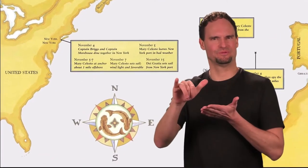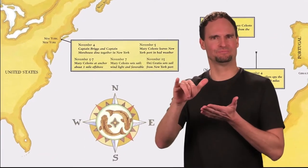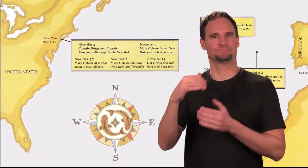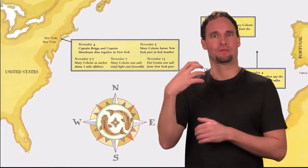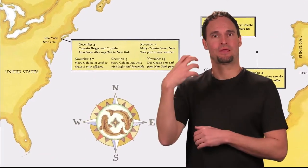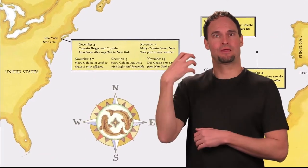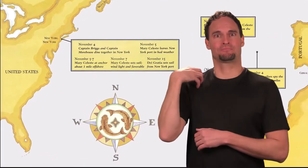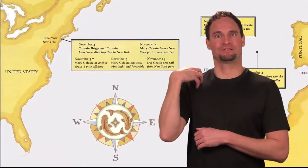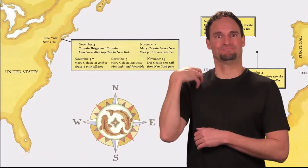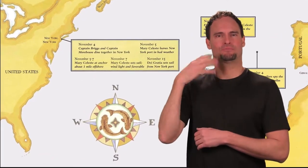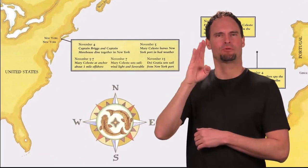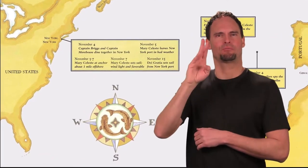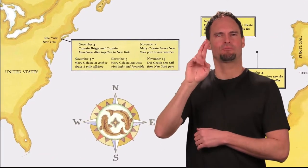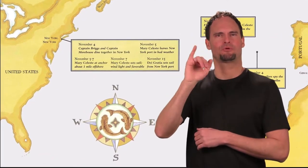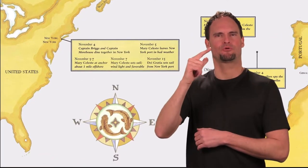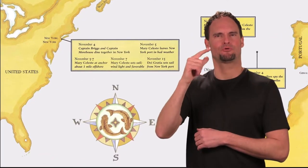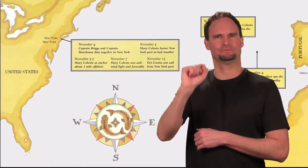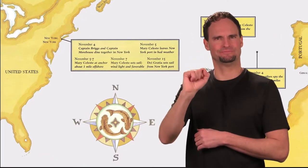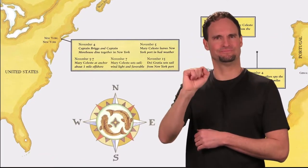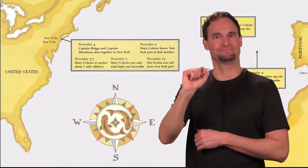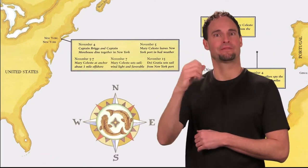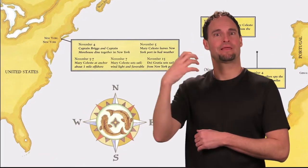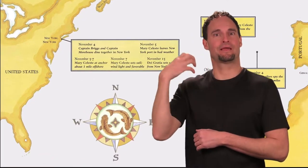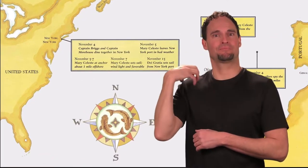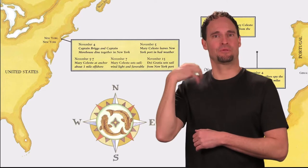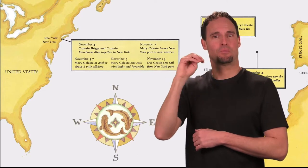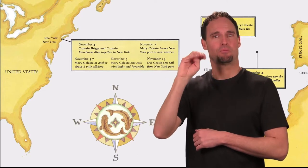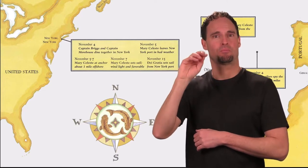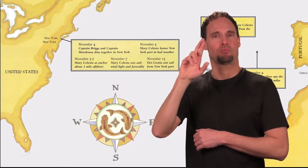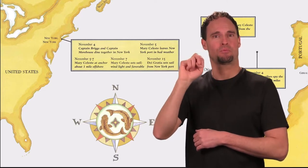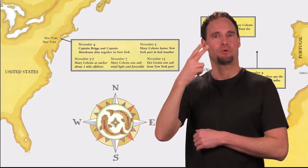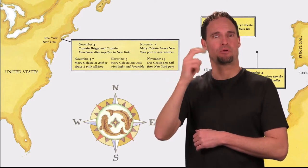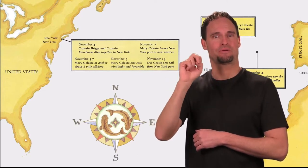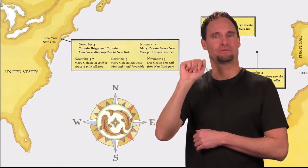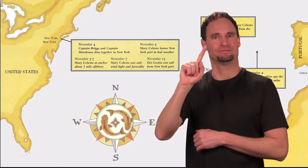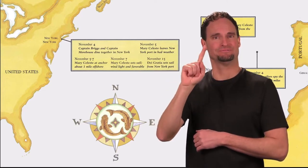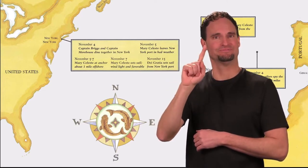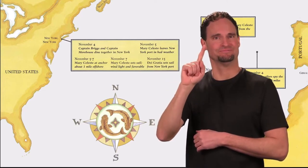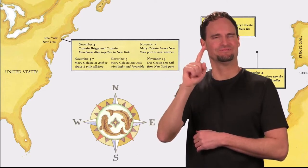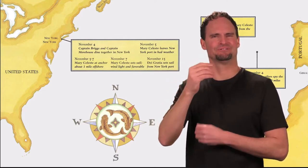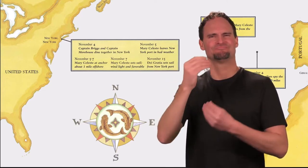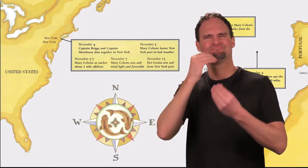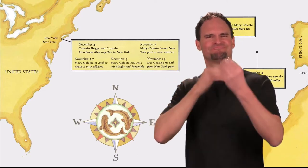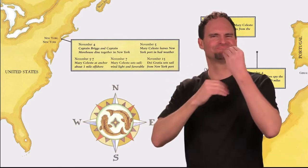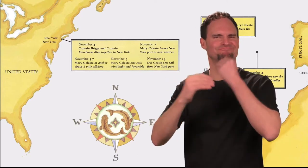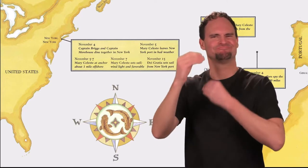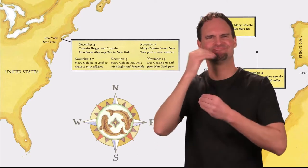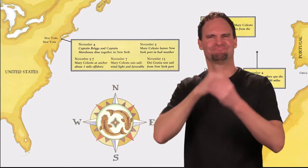November 4th, Captain Briggs and Captain Morehouse dine together in New York.